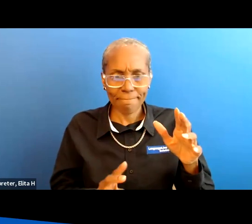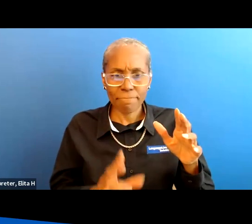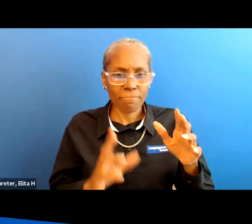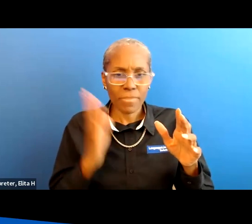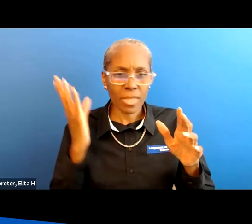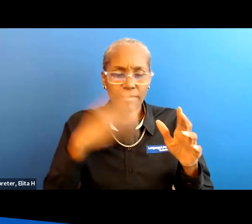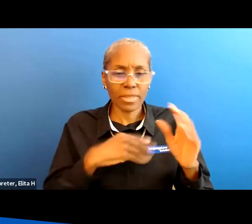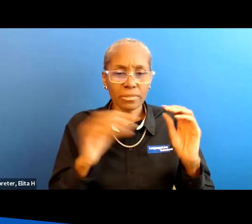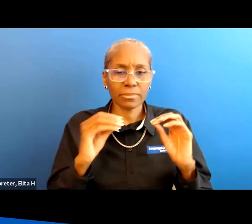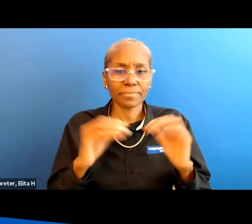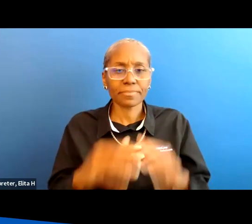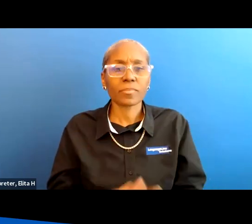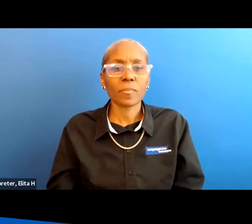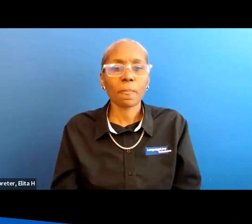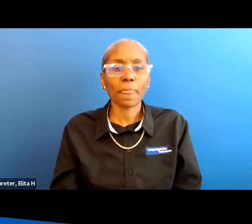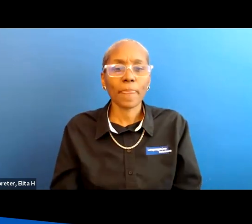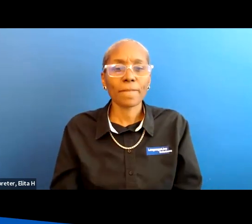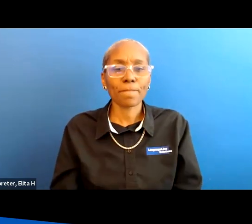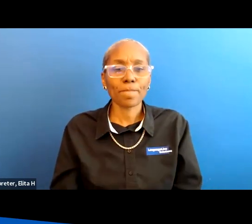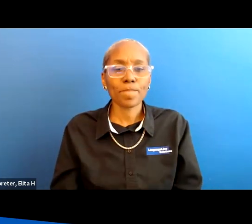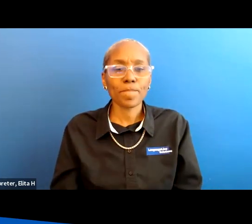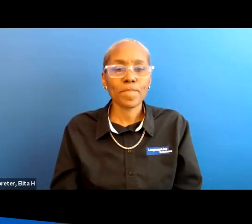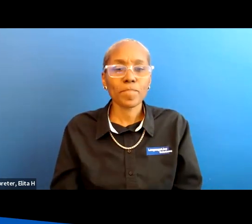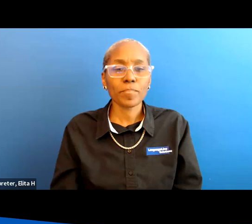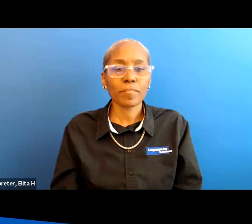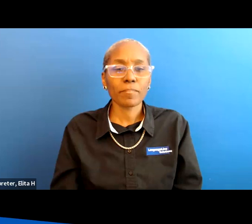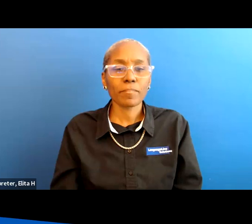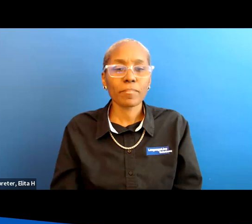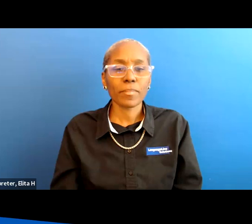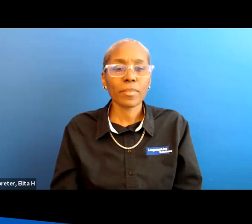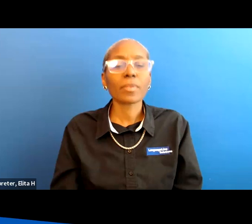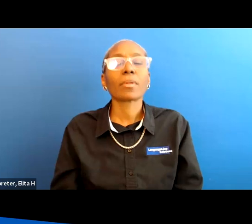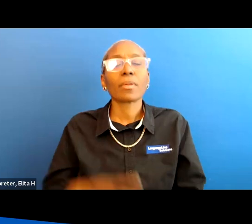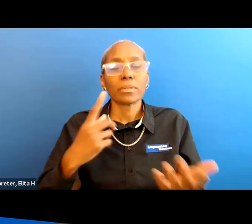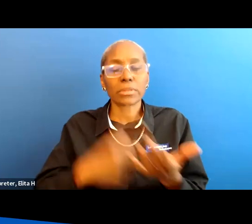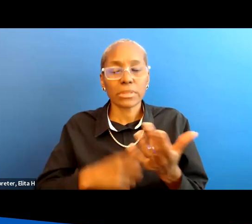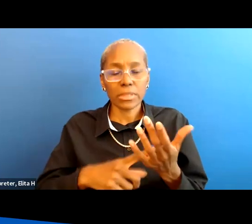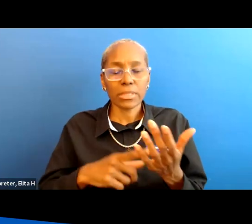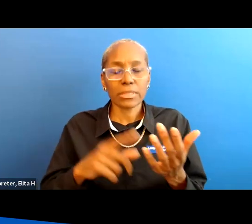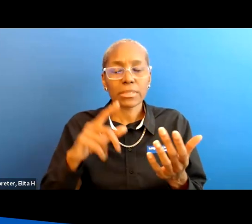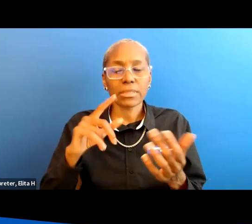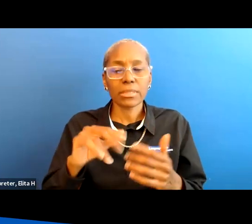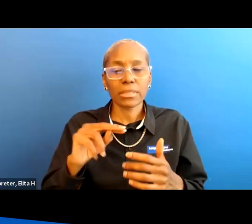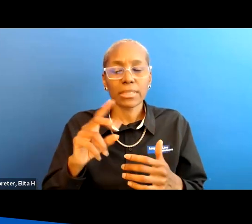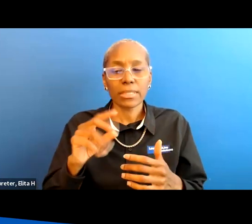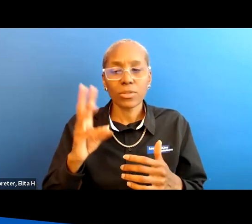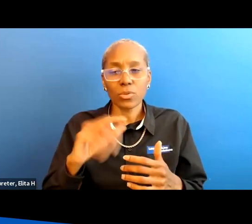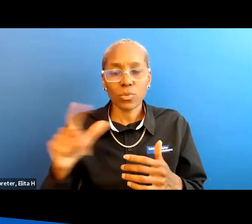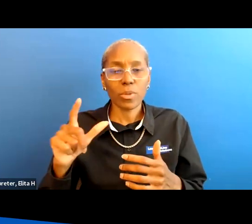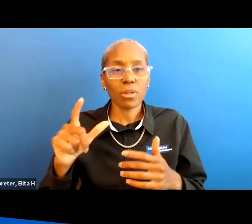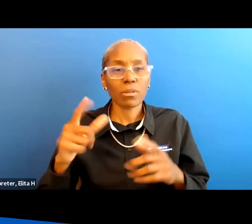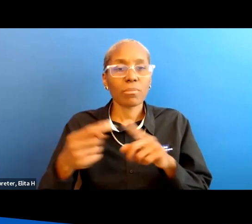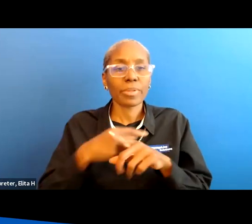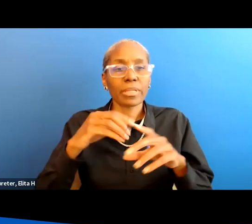miss one up above okay so please discuss indwelling catheter hard sedimentation producing sand